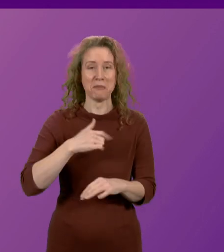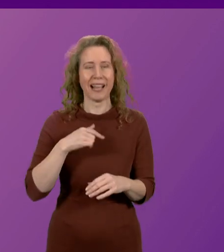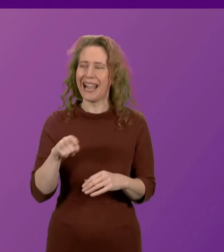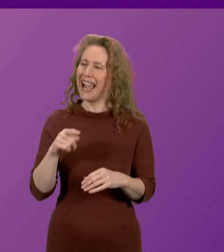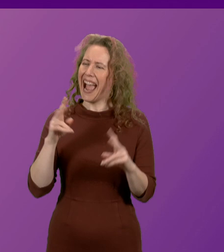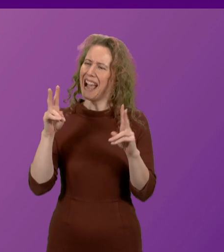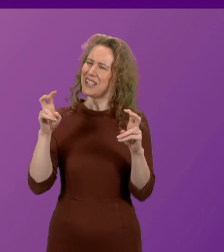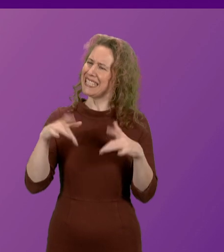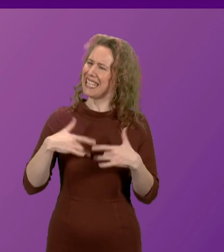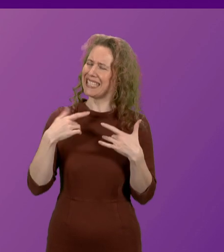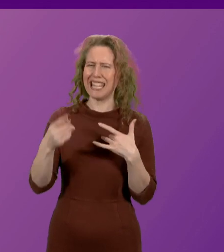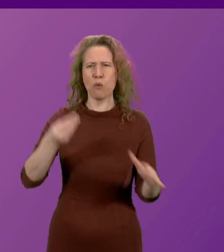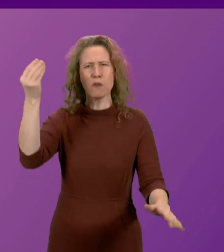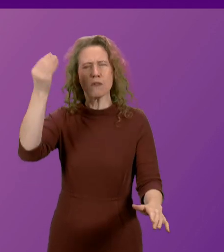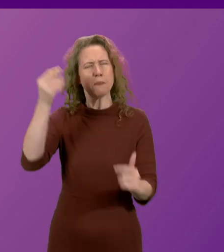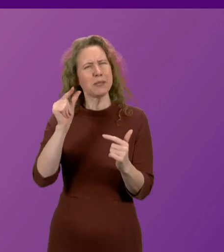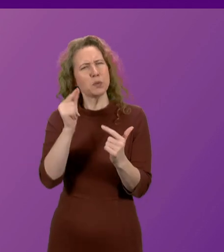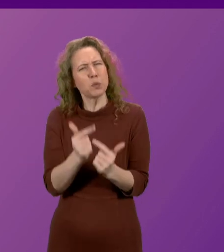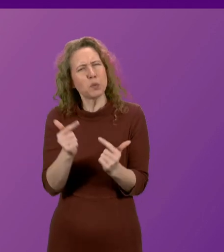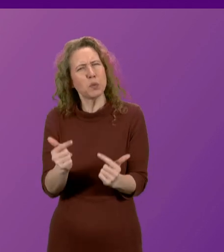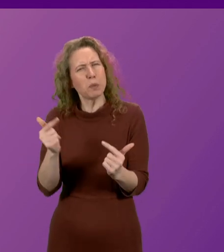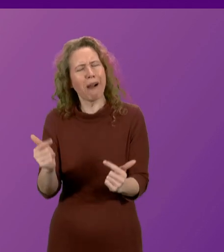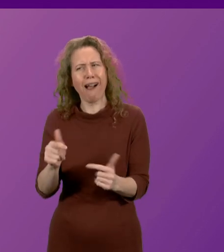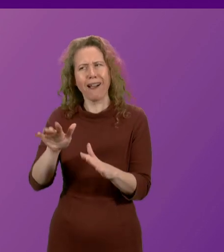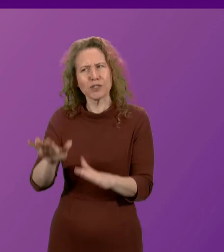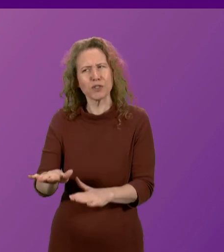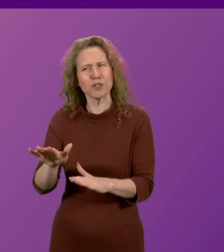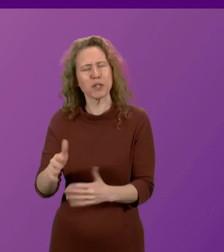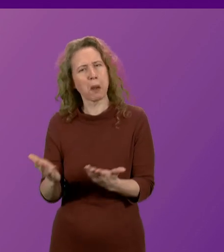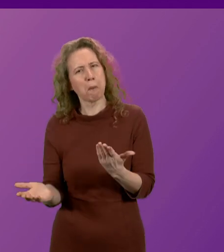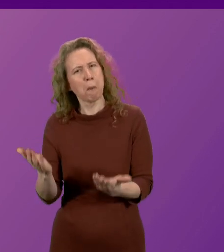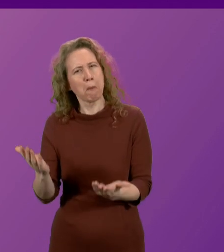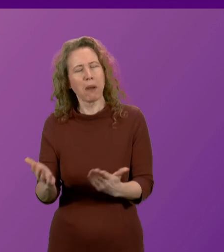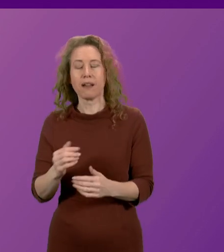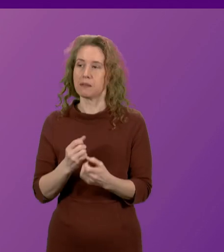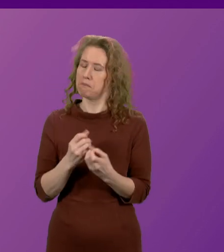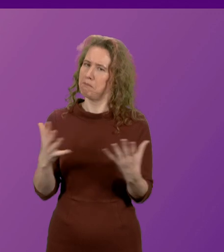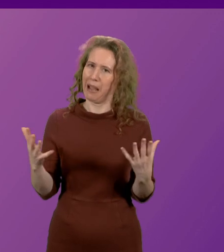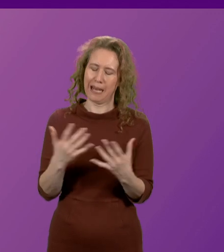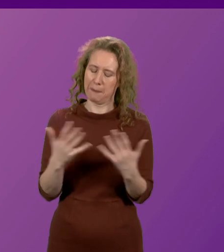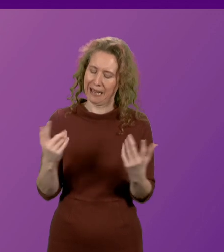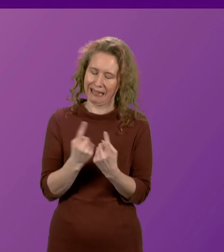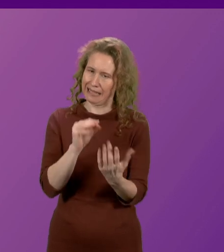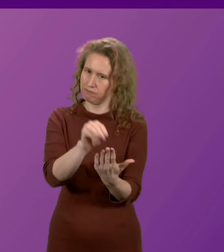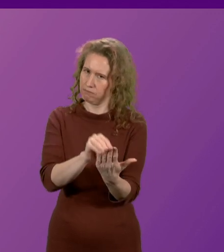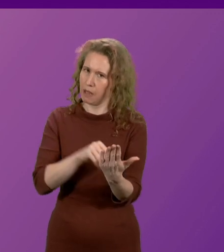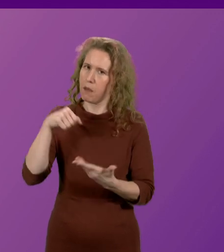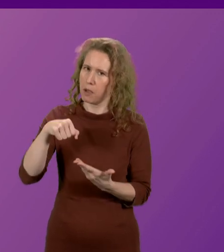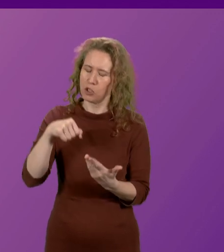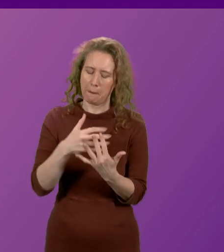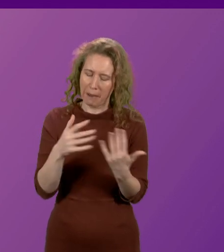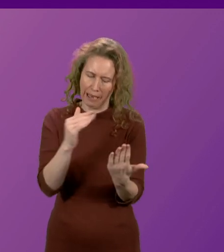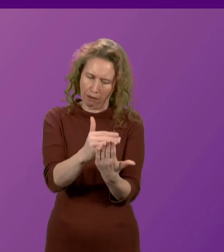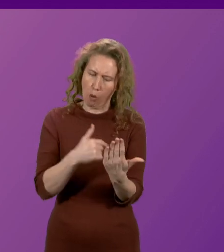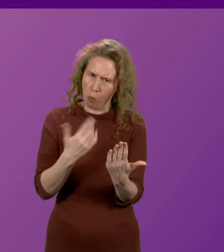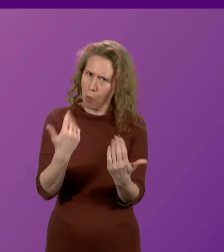protesteth too much, is what it strikes me. There's many measures in the budget that are